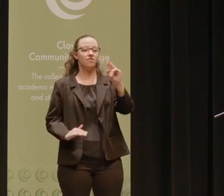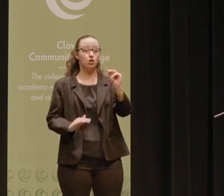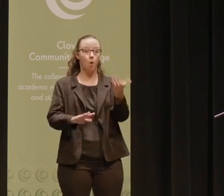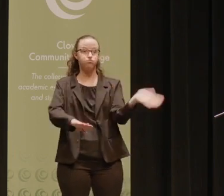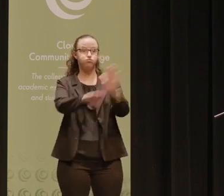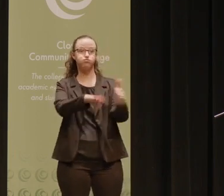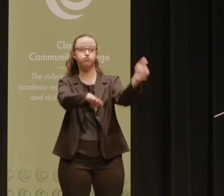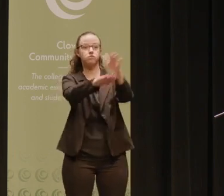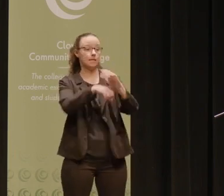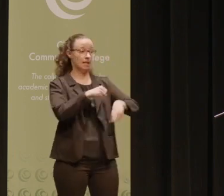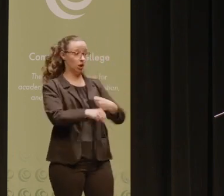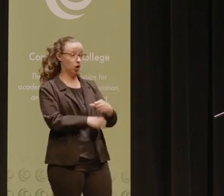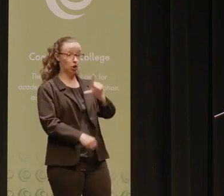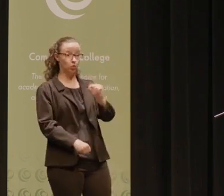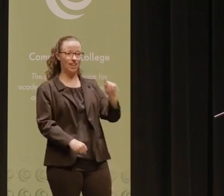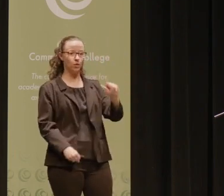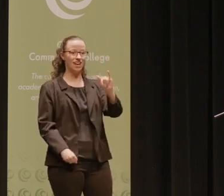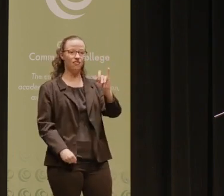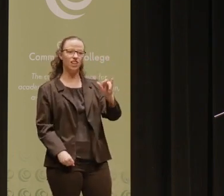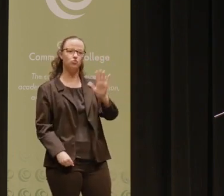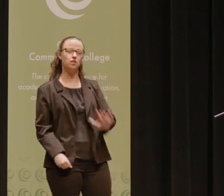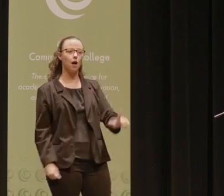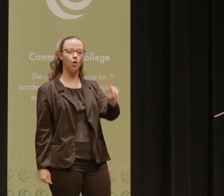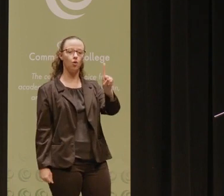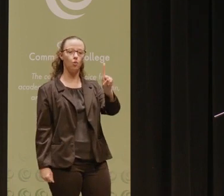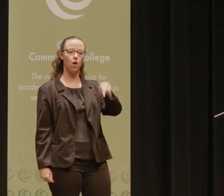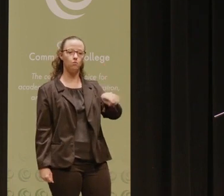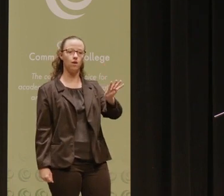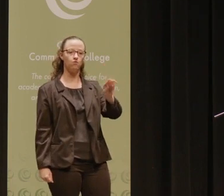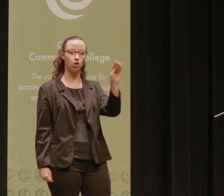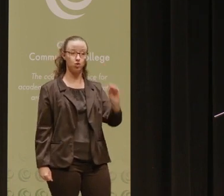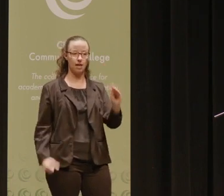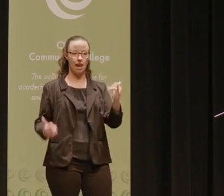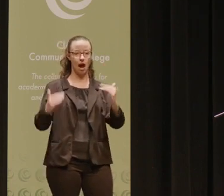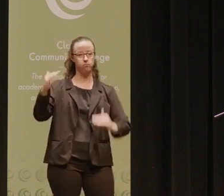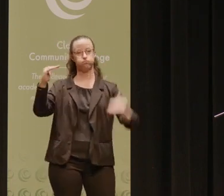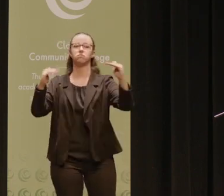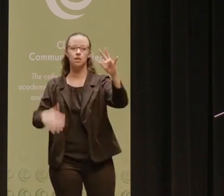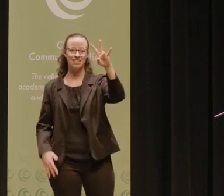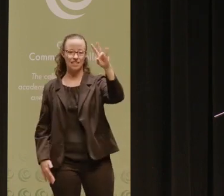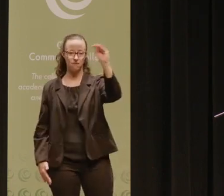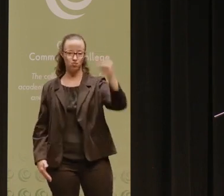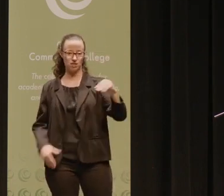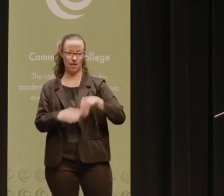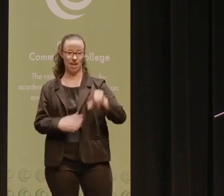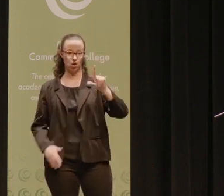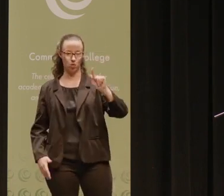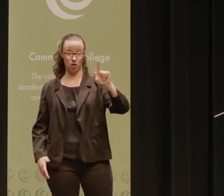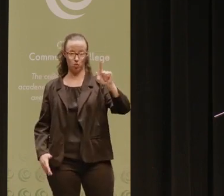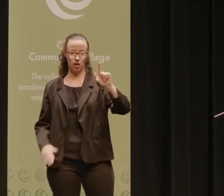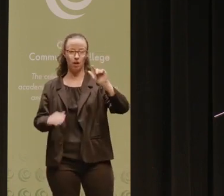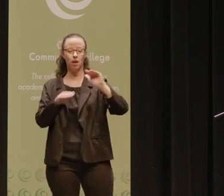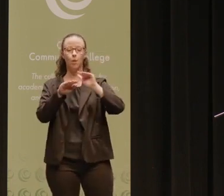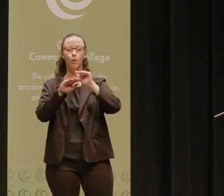In the year 2020, the rate of inflation was about 1.4%. It rose to a 7% in 2021, and